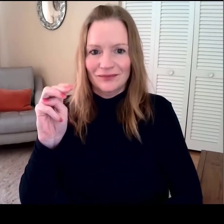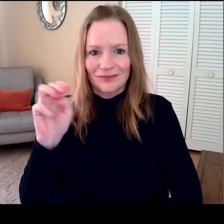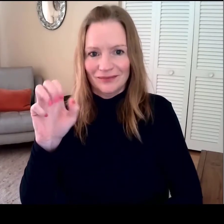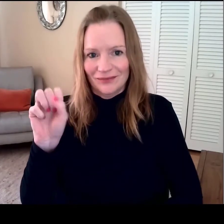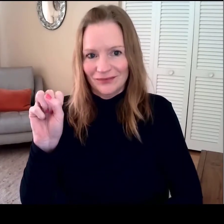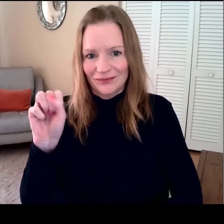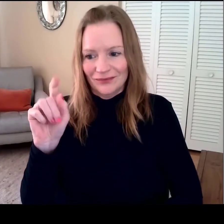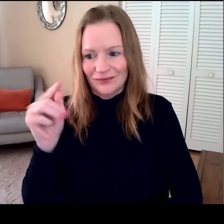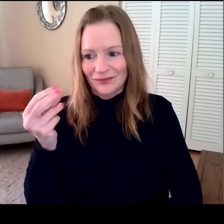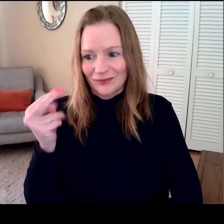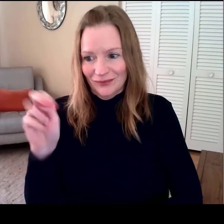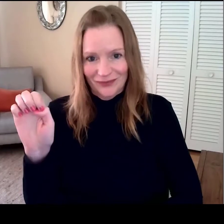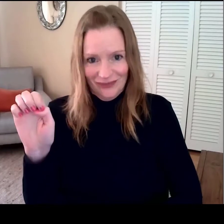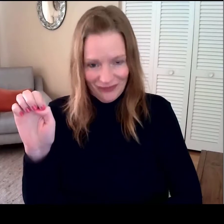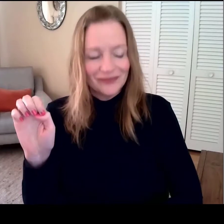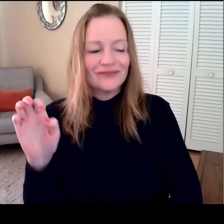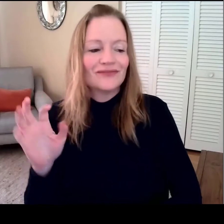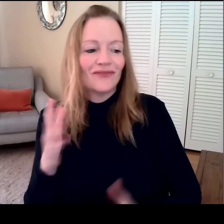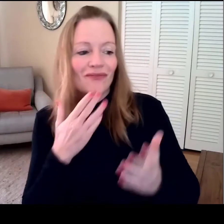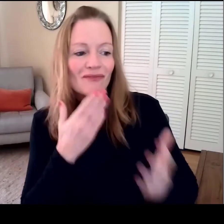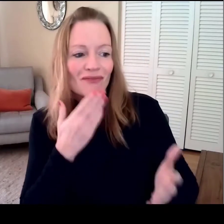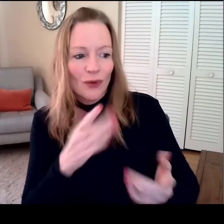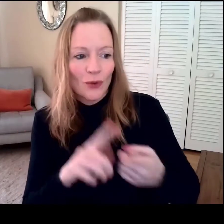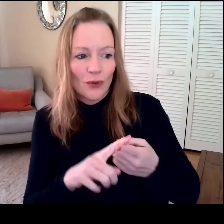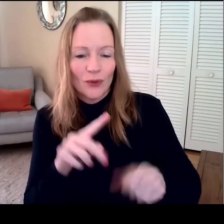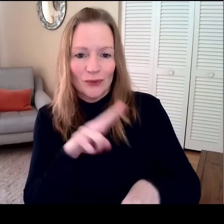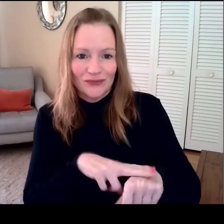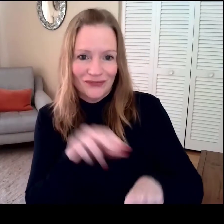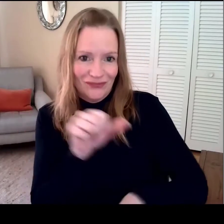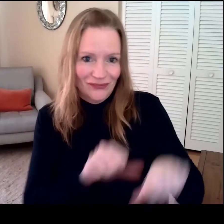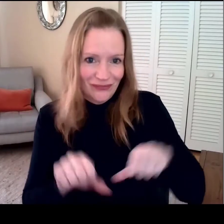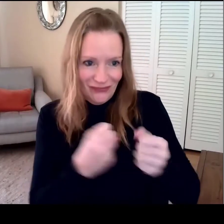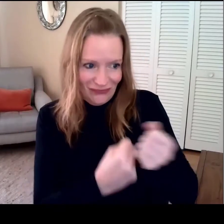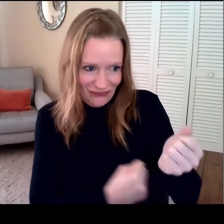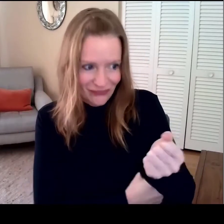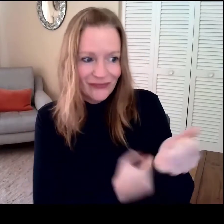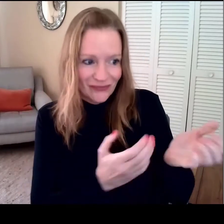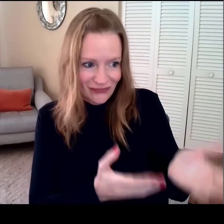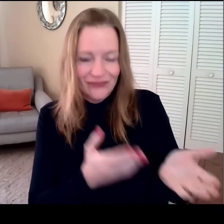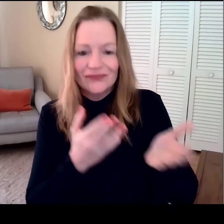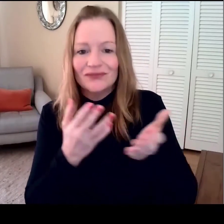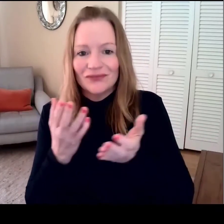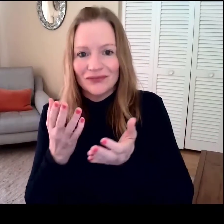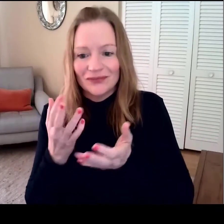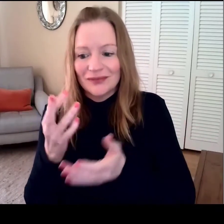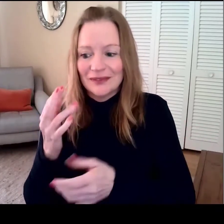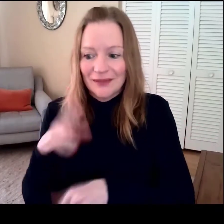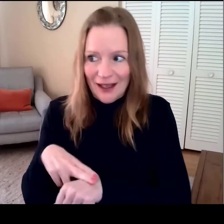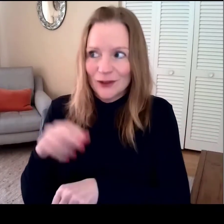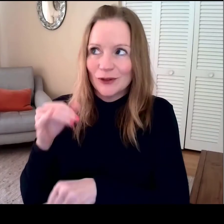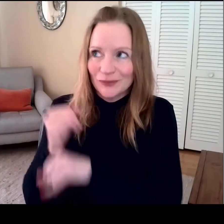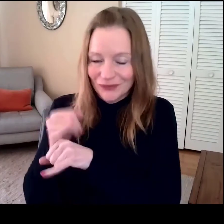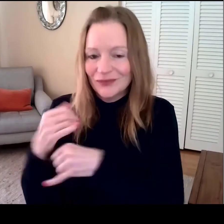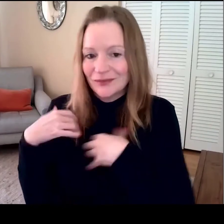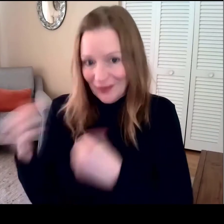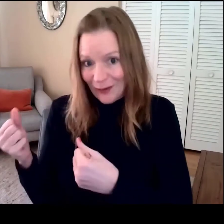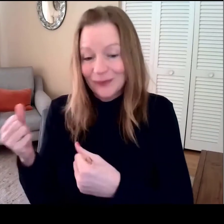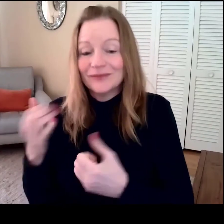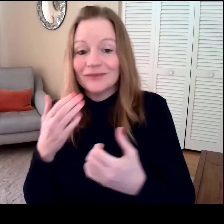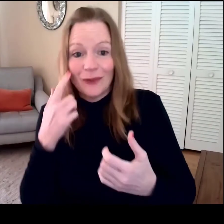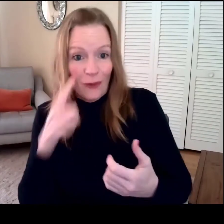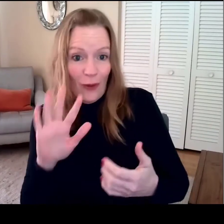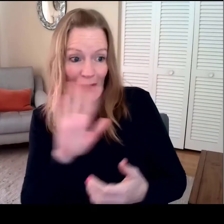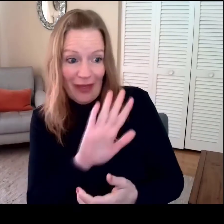This is work by myself and Dr. Adam Stone. First, we are grateful to the National Science Foundation